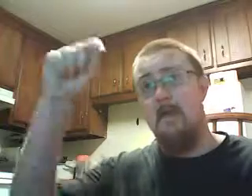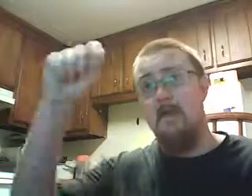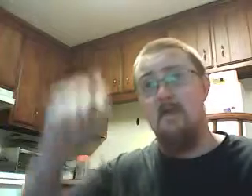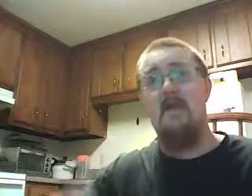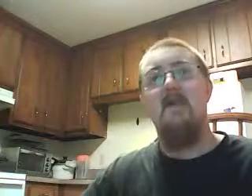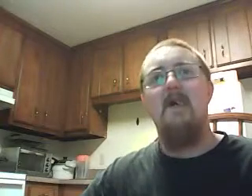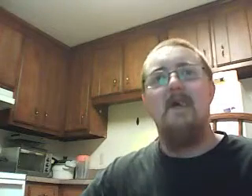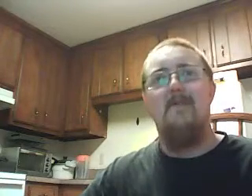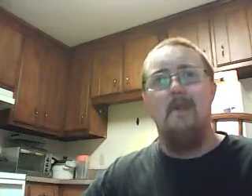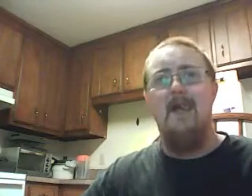me on the desk? If you heard that.